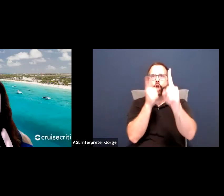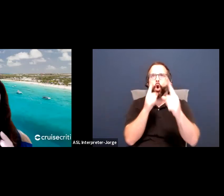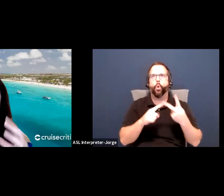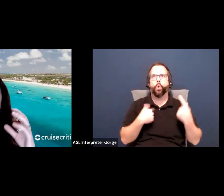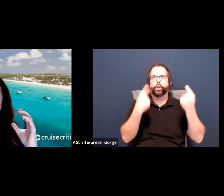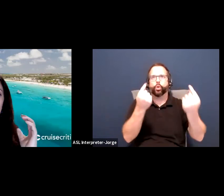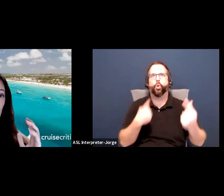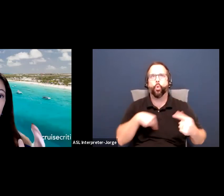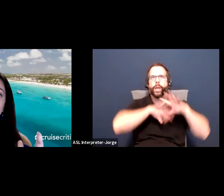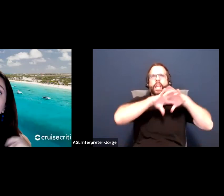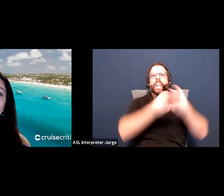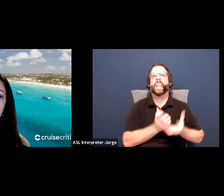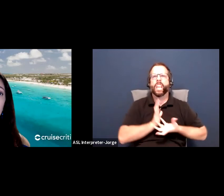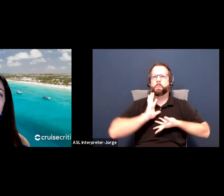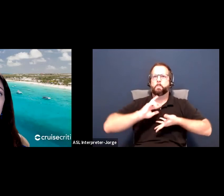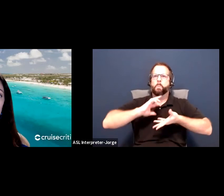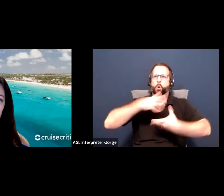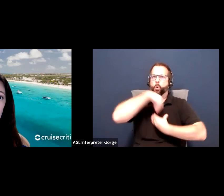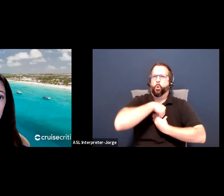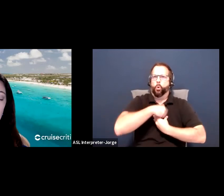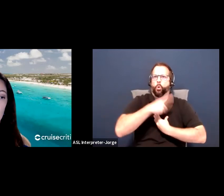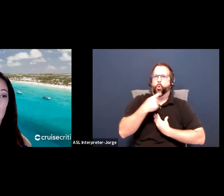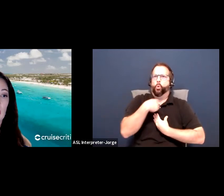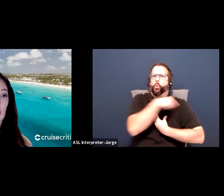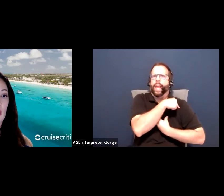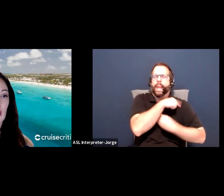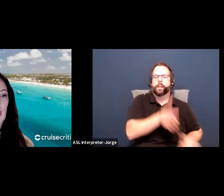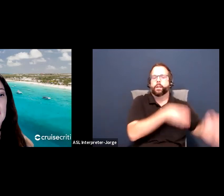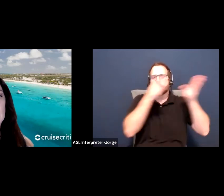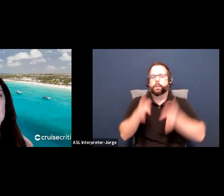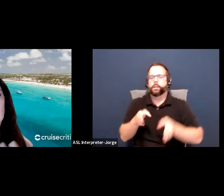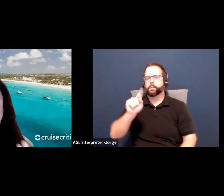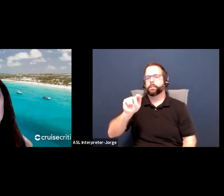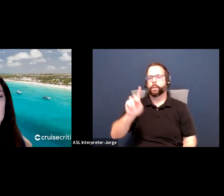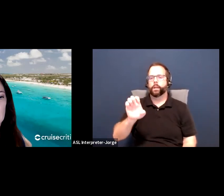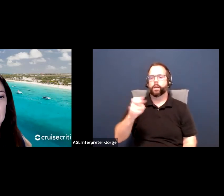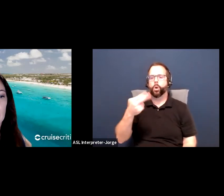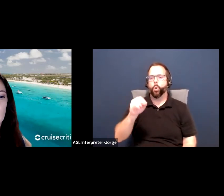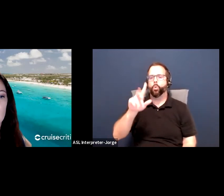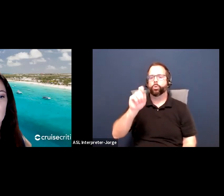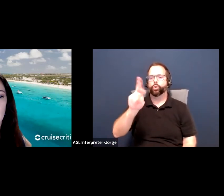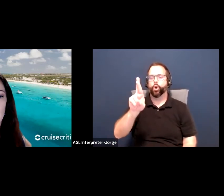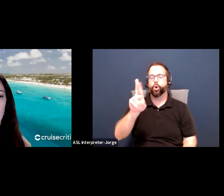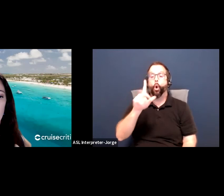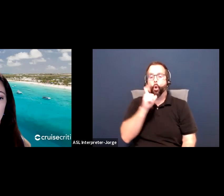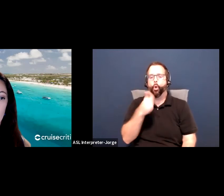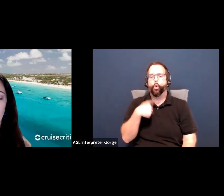And stakeholders are going to be like, now this is who we want to reach. And this, you know, for SILs can be fairly easy just because